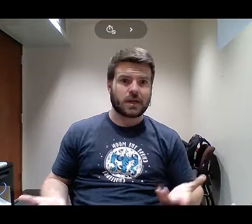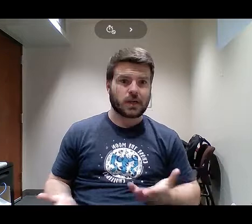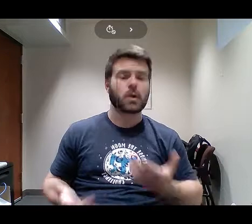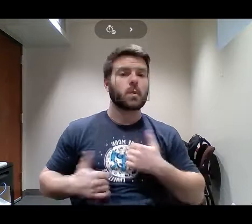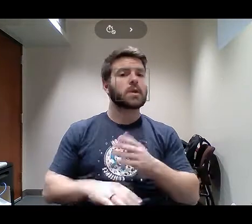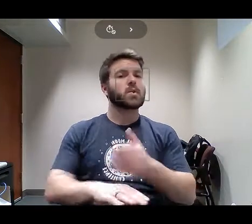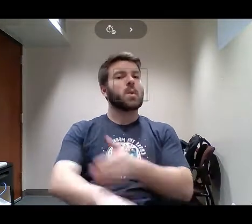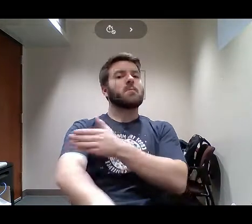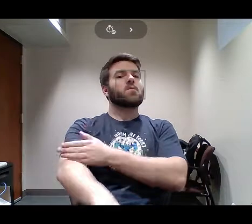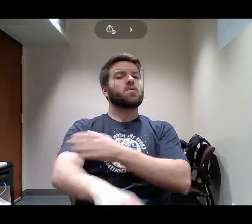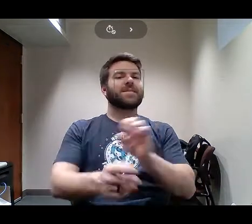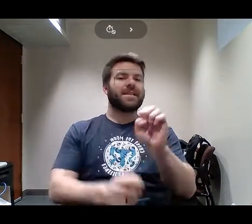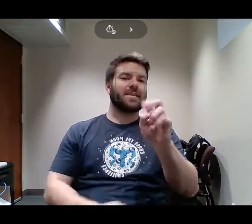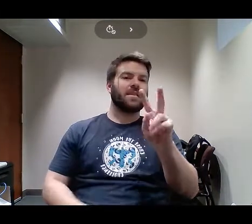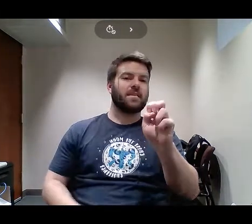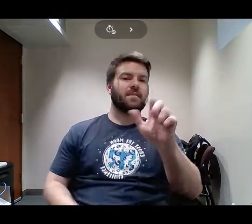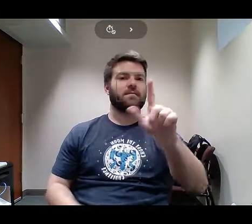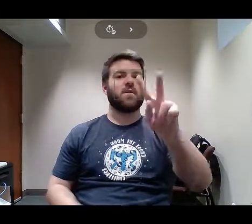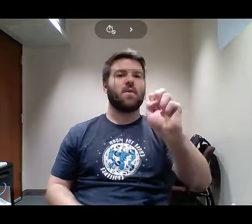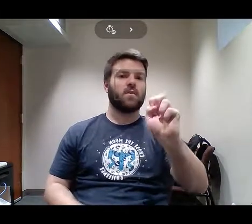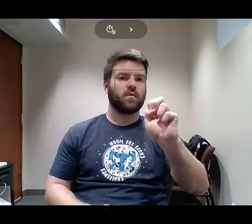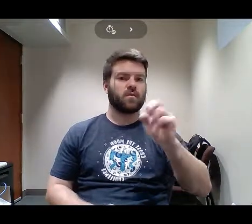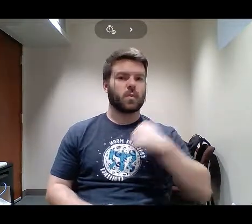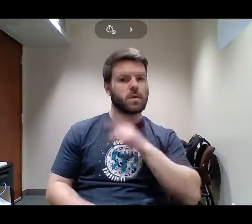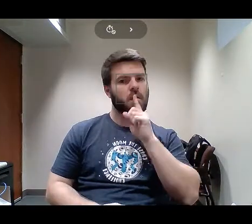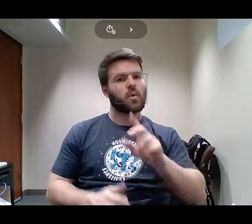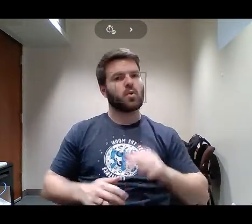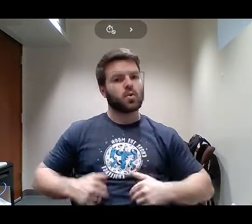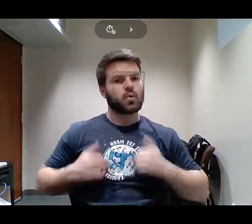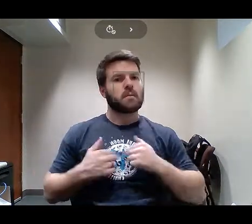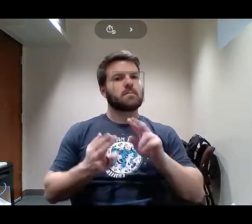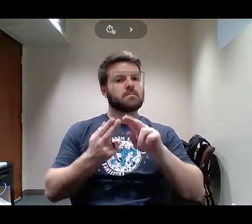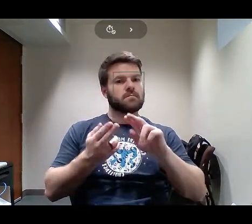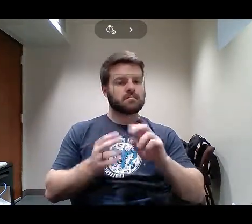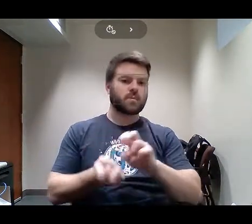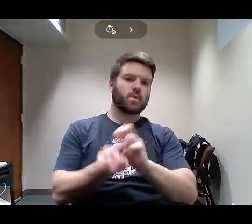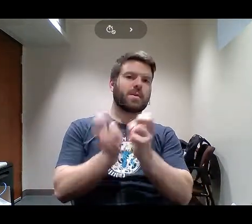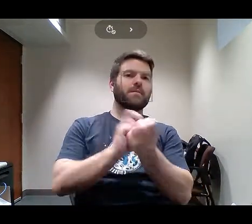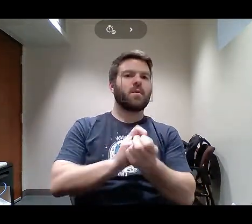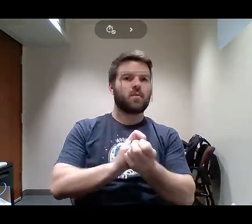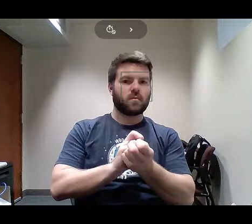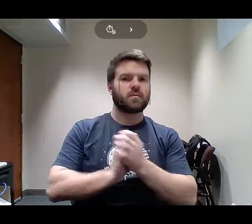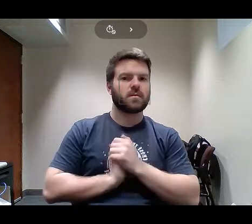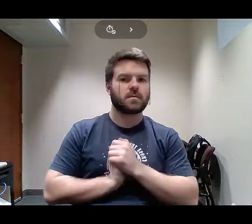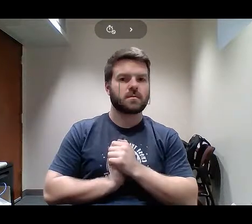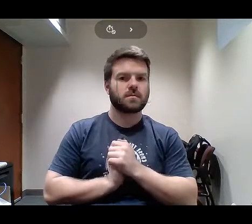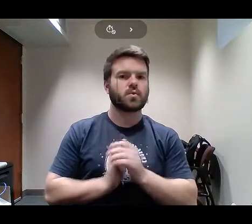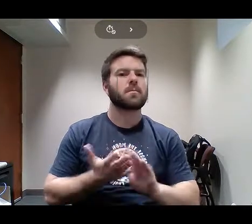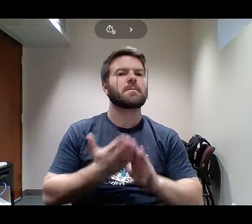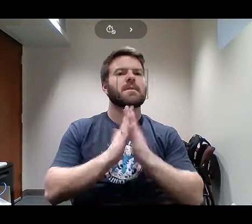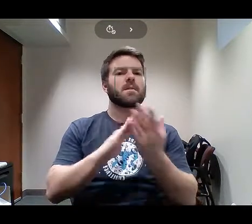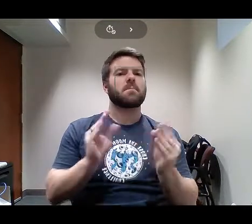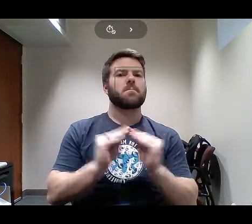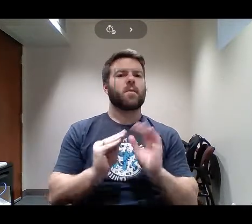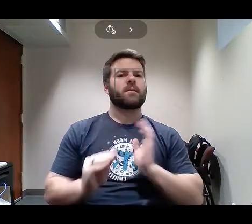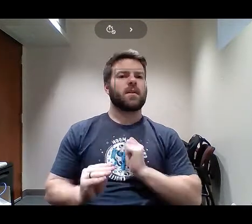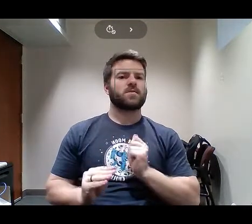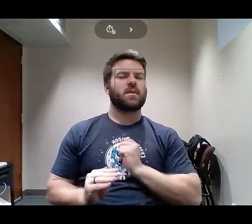as human beings. So, to grow into being more of ourselves. Always moving to the next